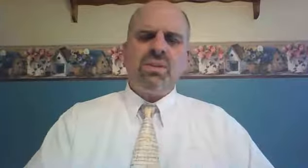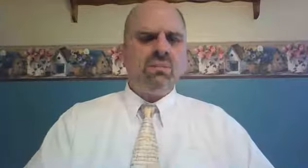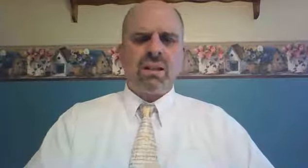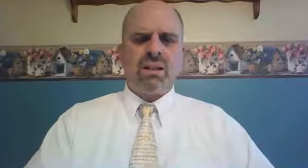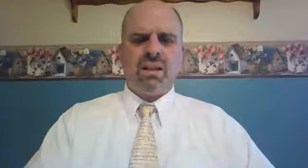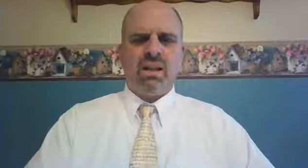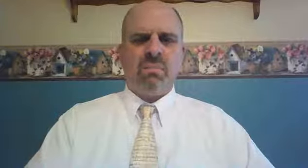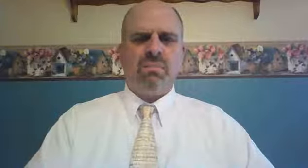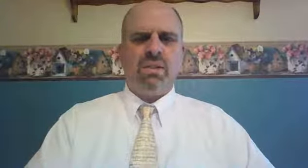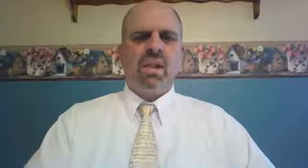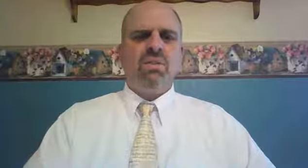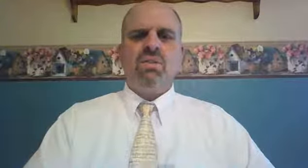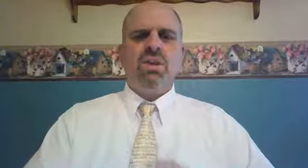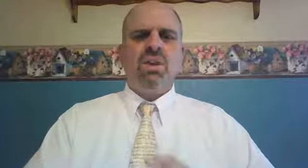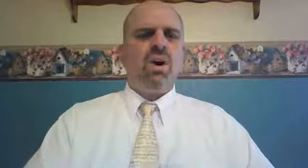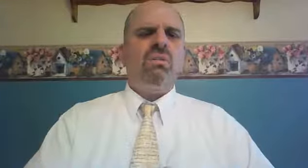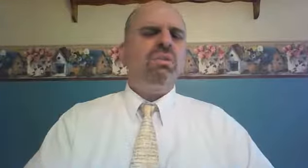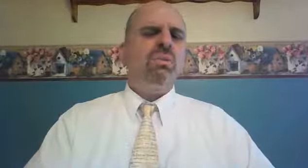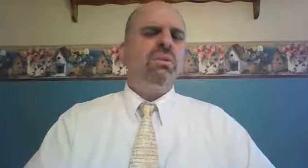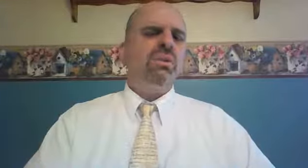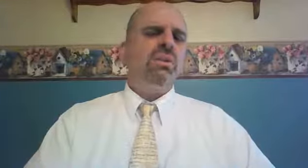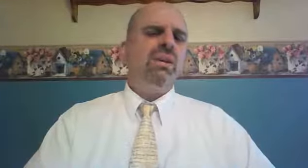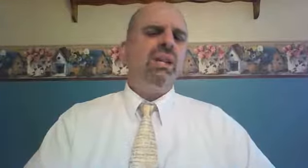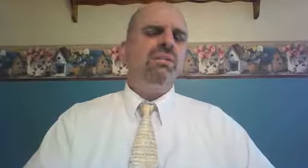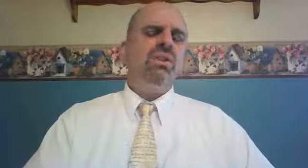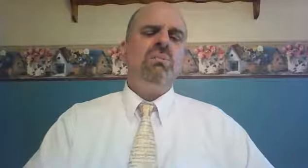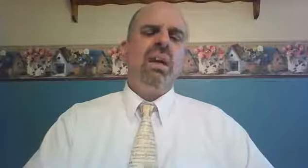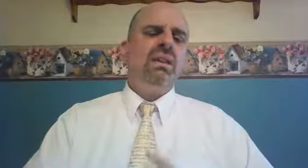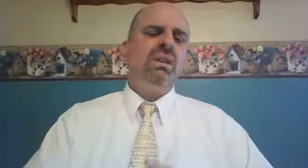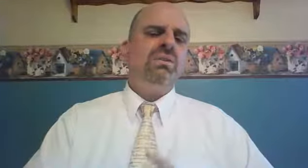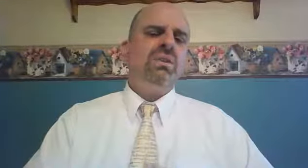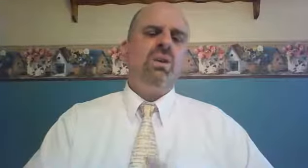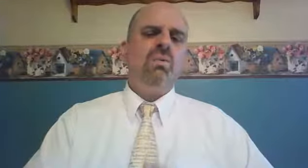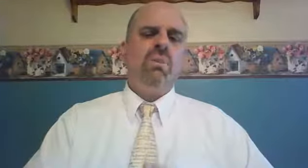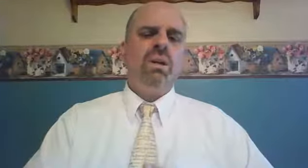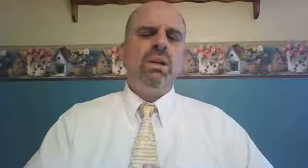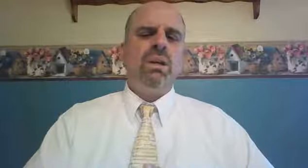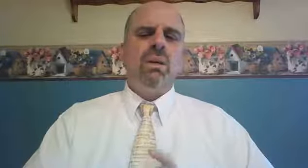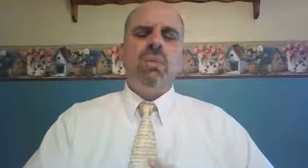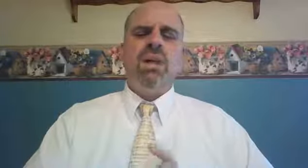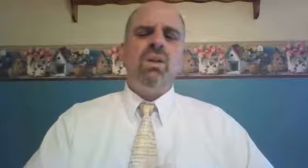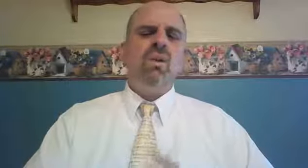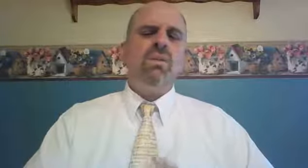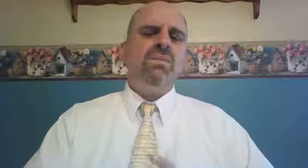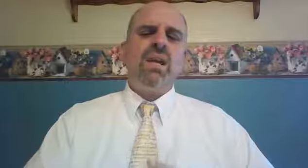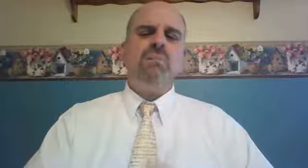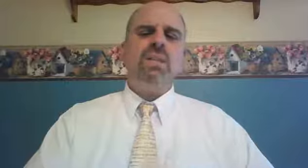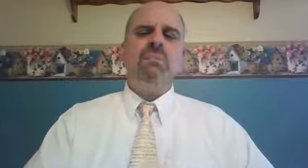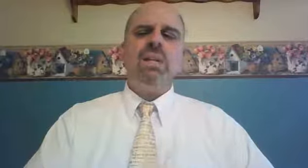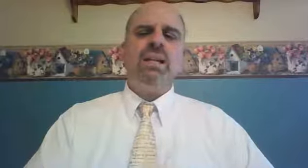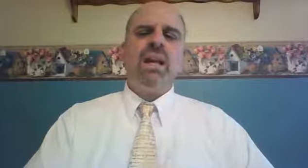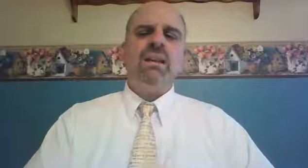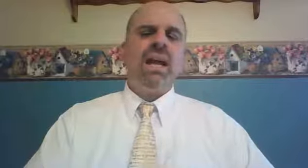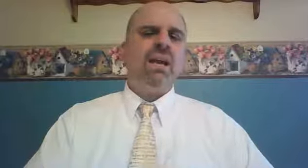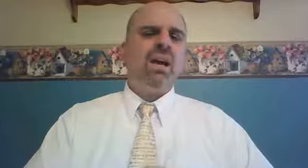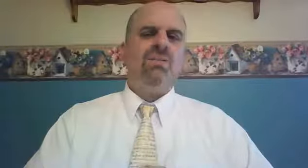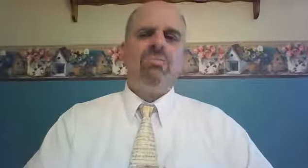in Bethlehem. Through the offspring the Lord gives you by this young woman. May your family be like that of